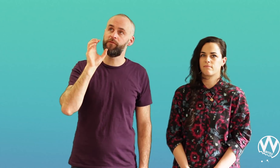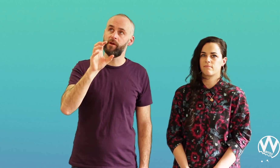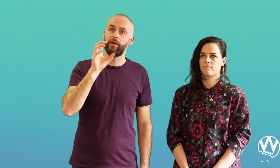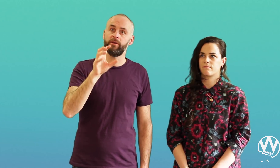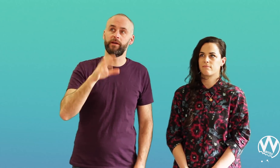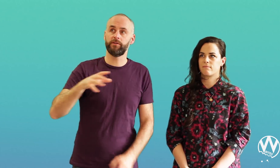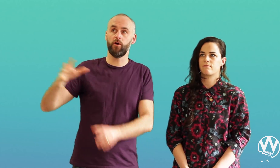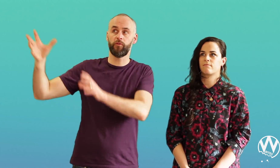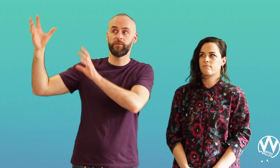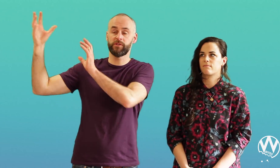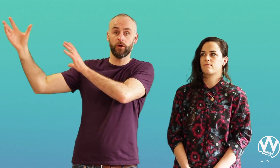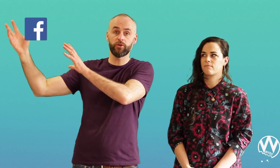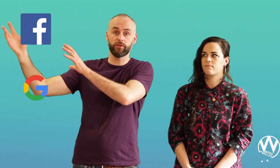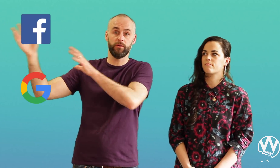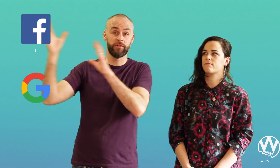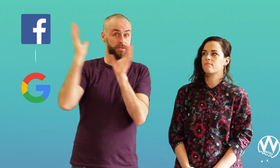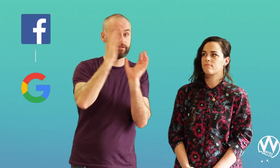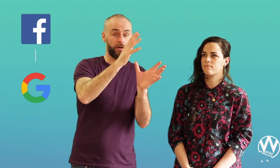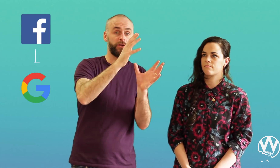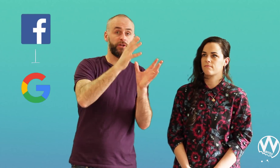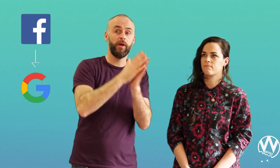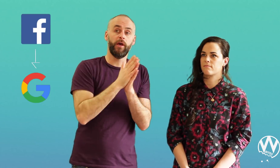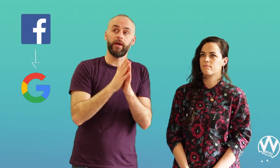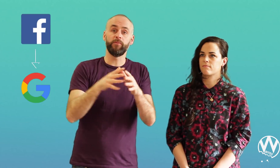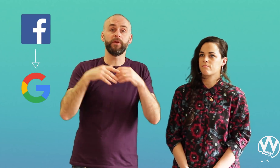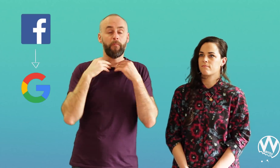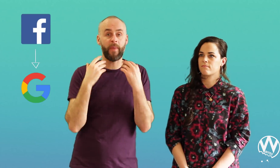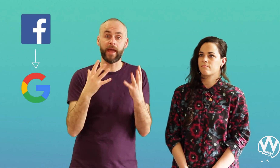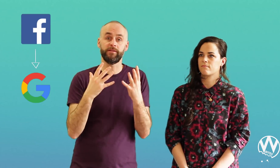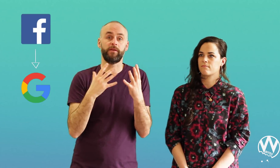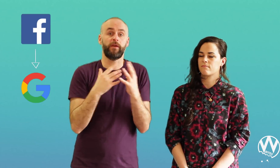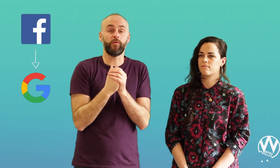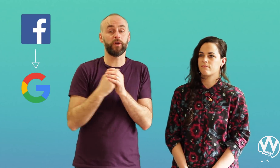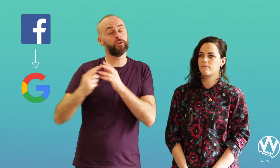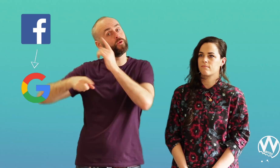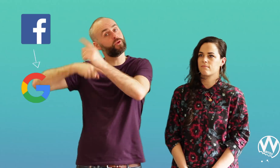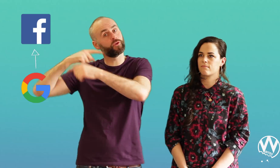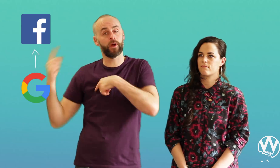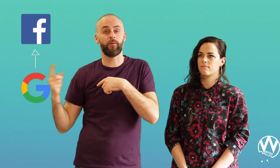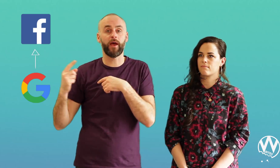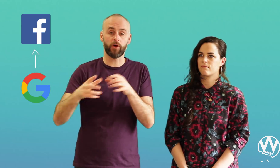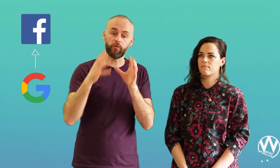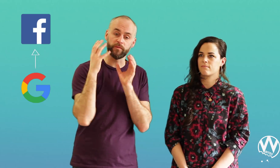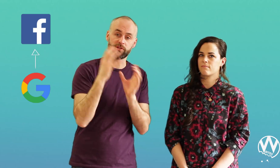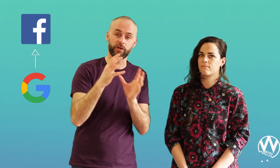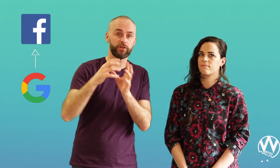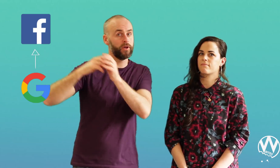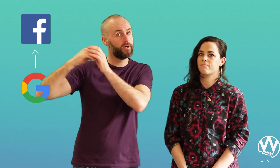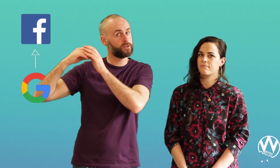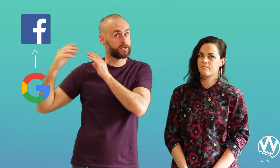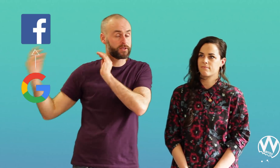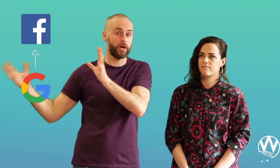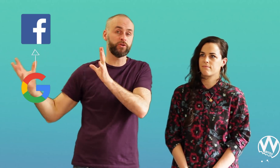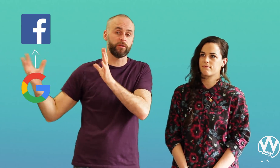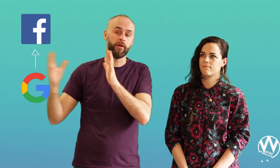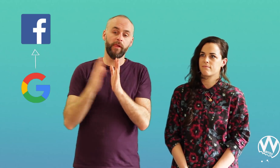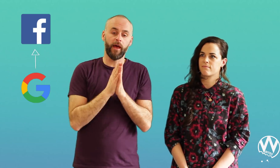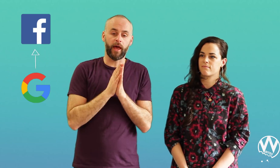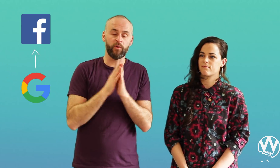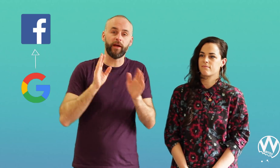figured out how to go from social to search. It'd be amazing if we could do it the other way around, go from search to social. We